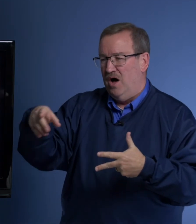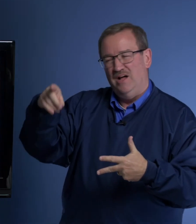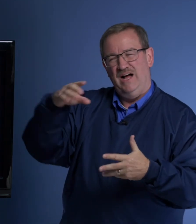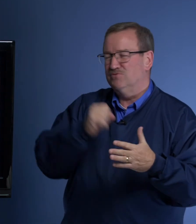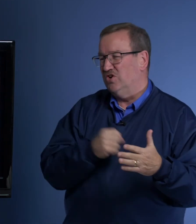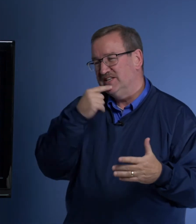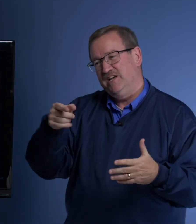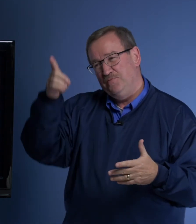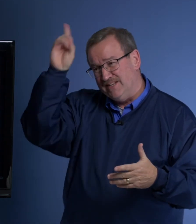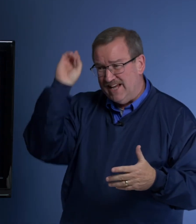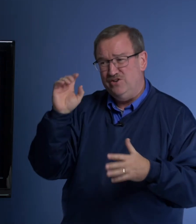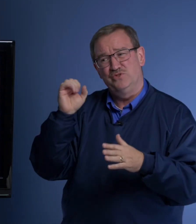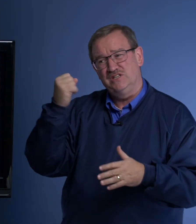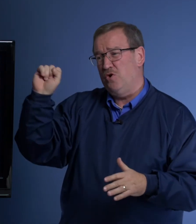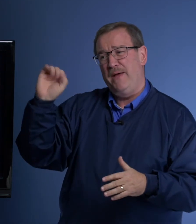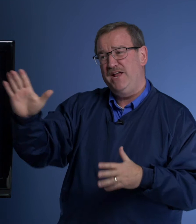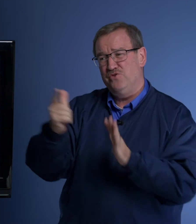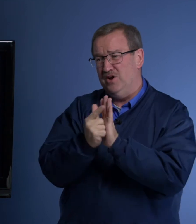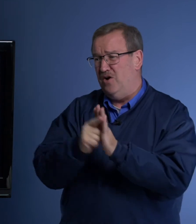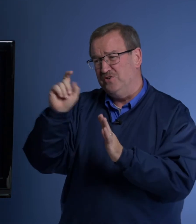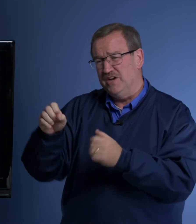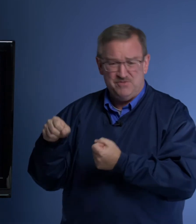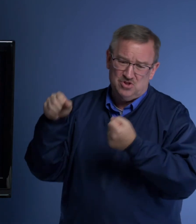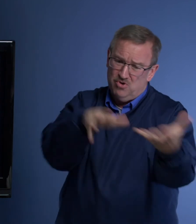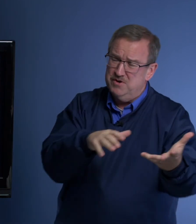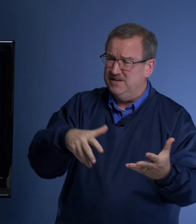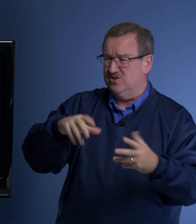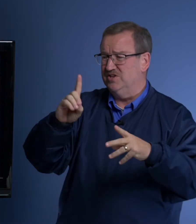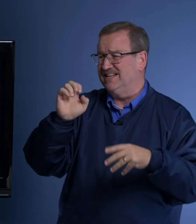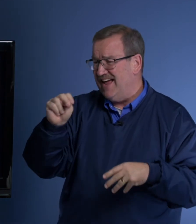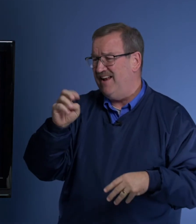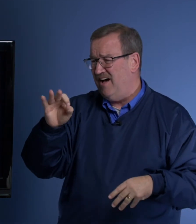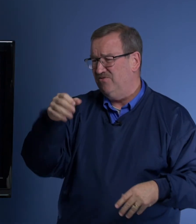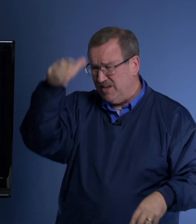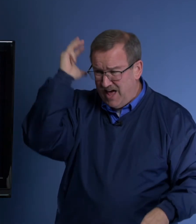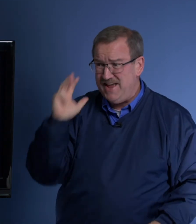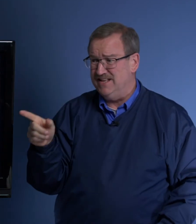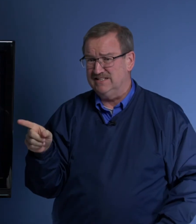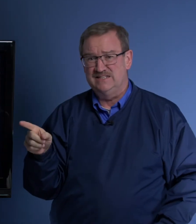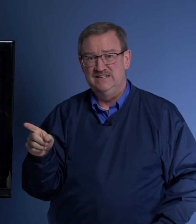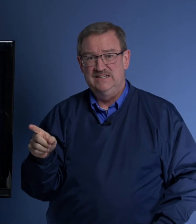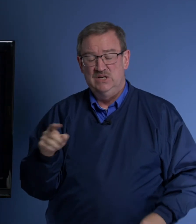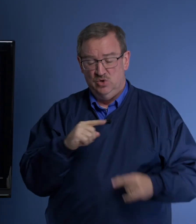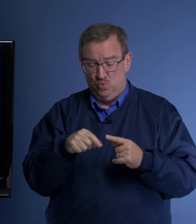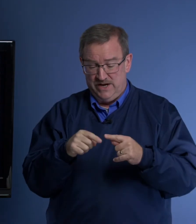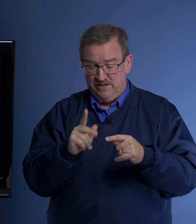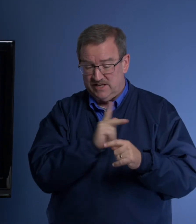uh, I'm sorry to tell you, but Daniel disobeyed your law. You're going to have to throw him into the den of the lions. When the